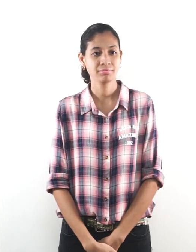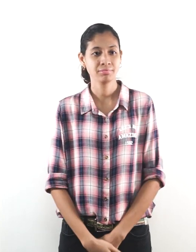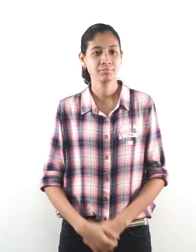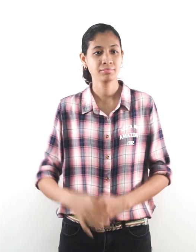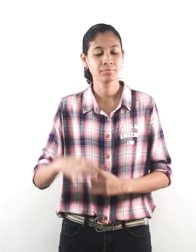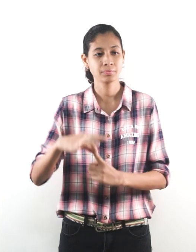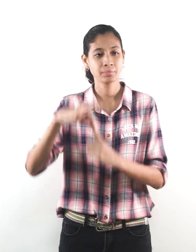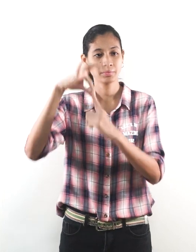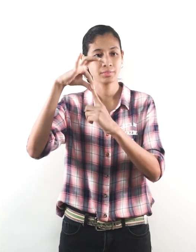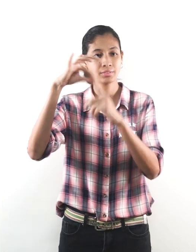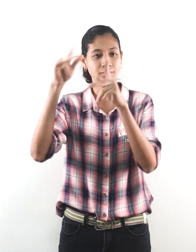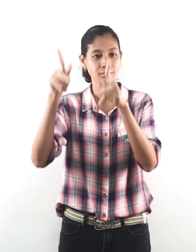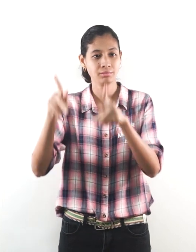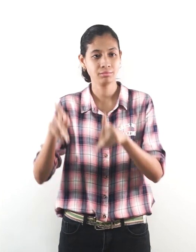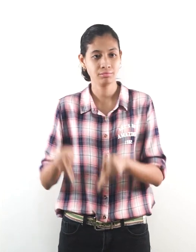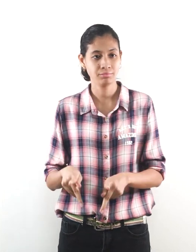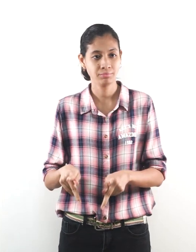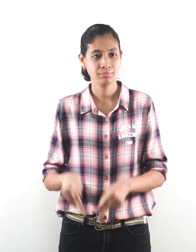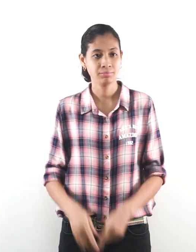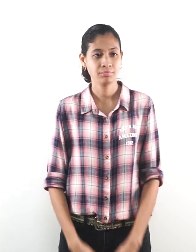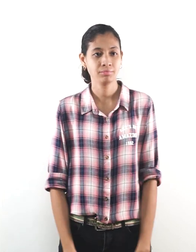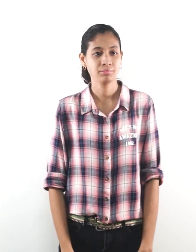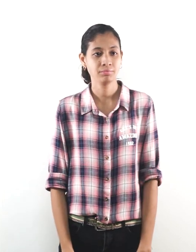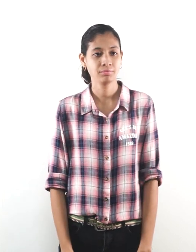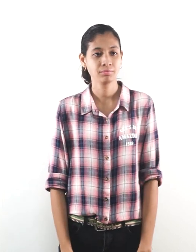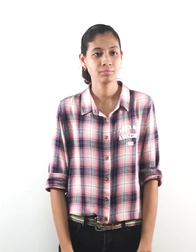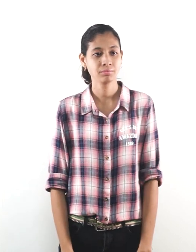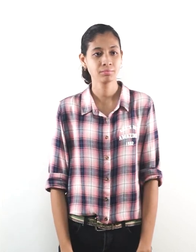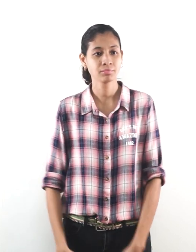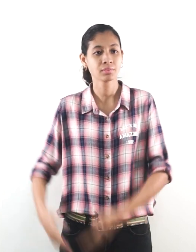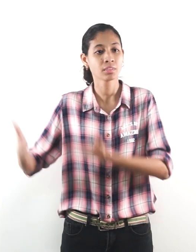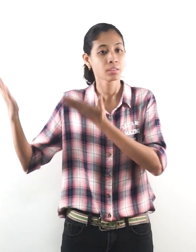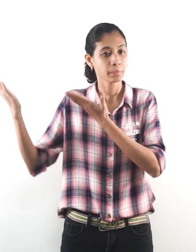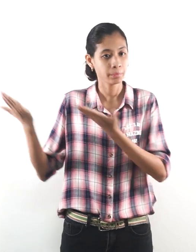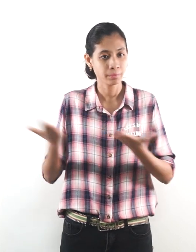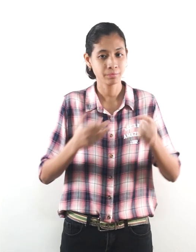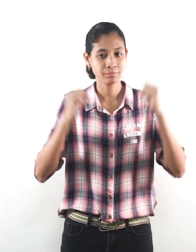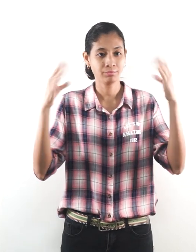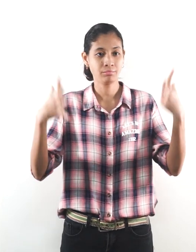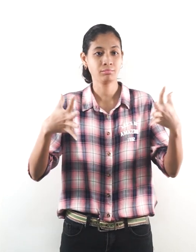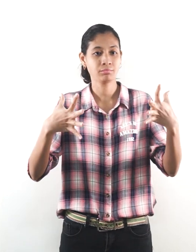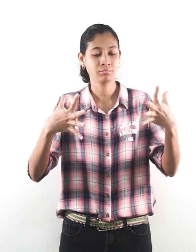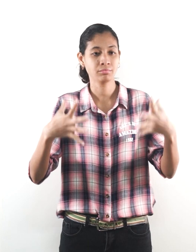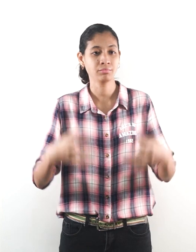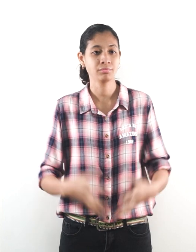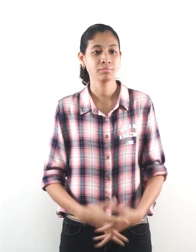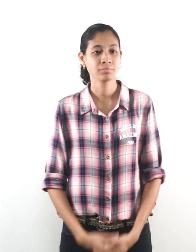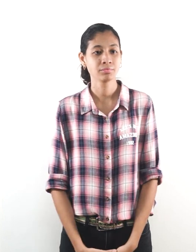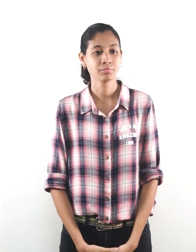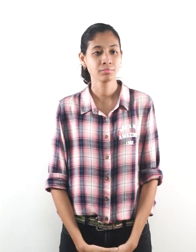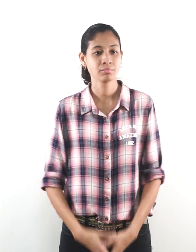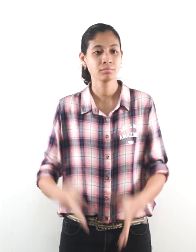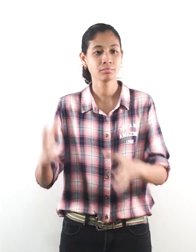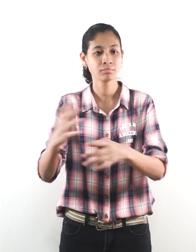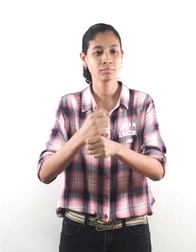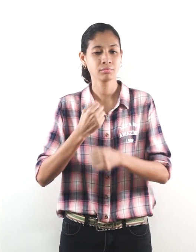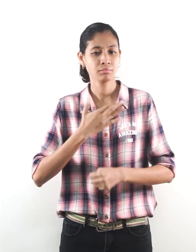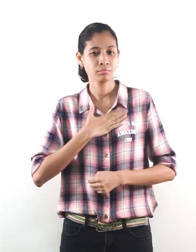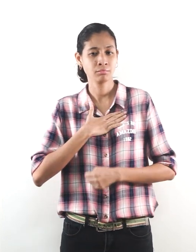Special Person, Bring the Light, Got My Love,